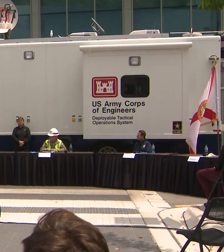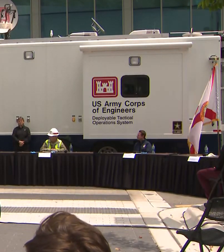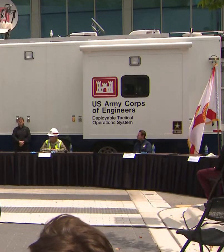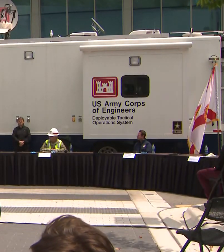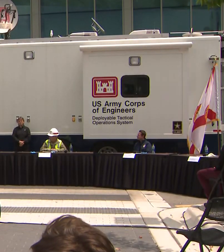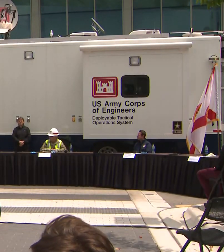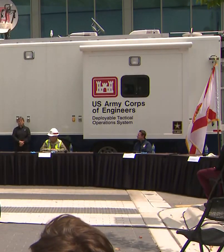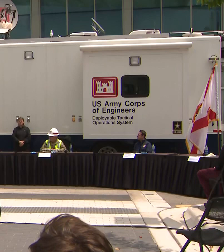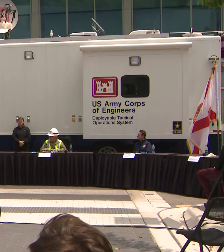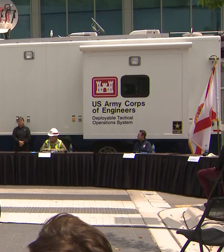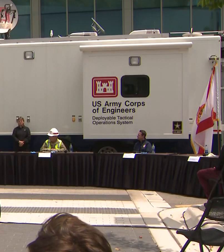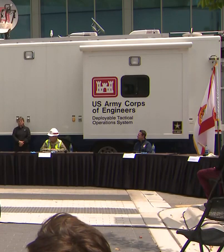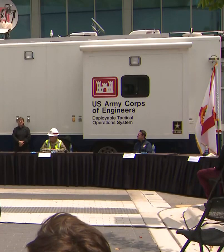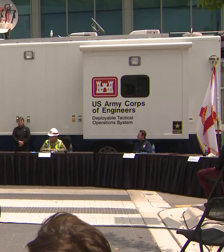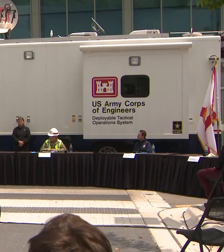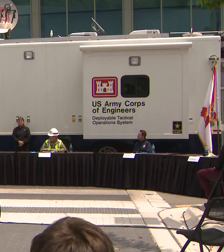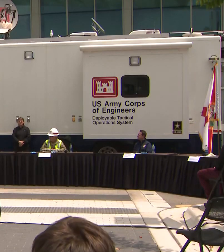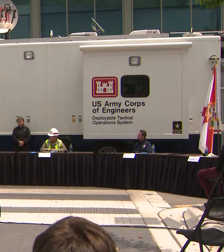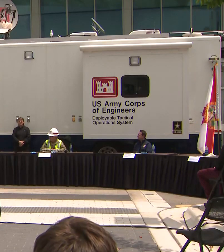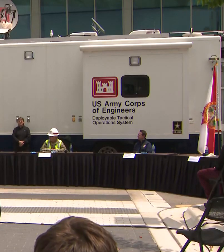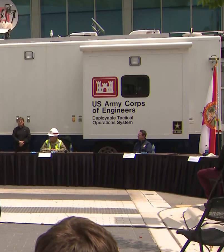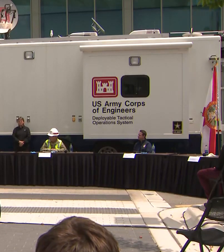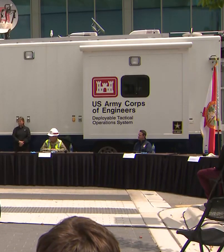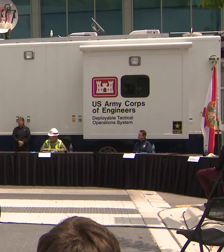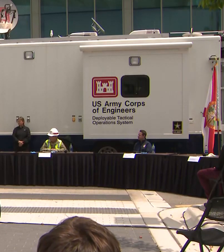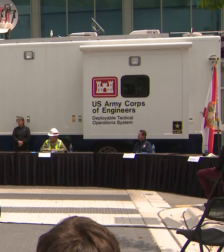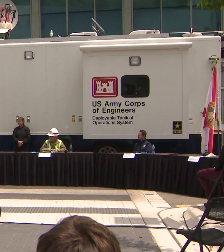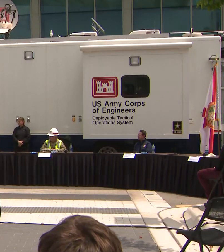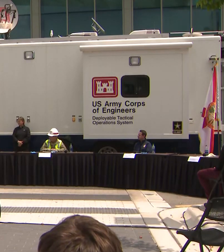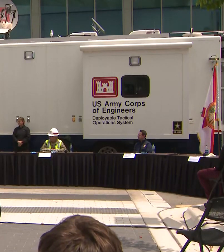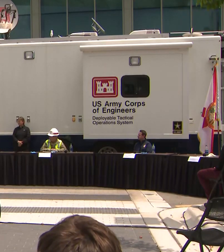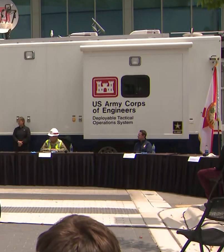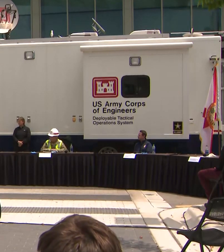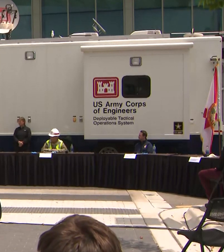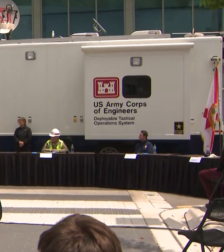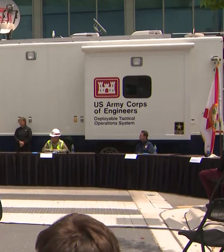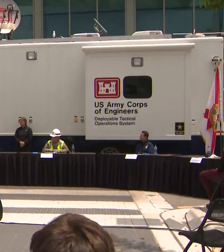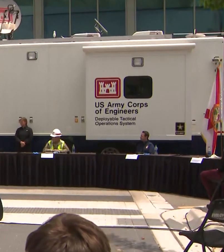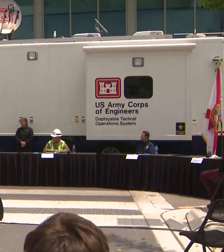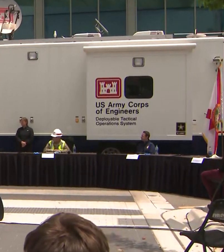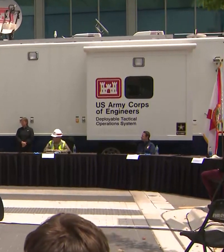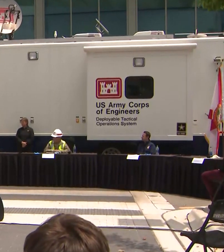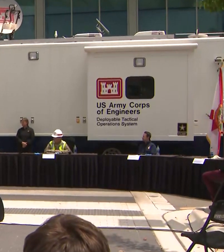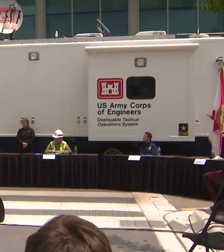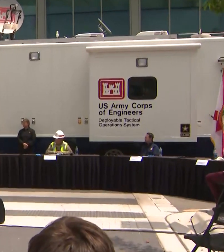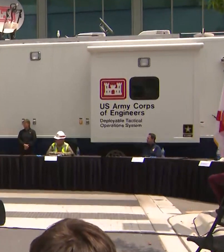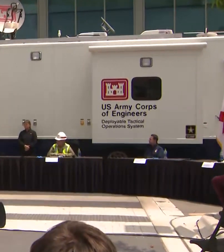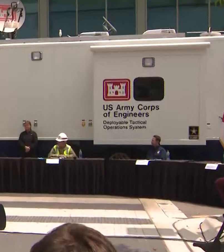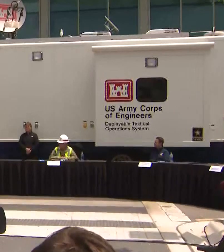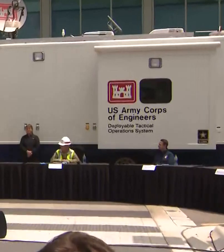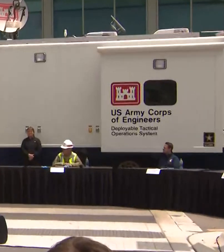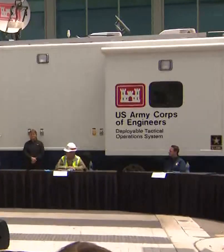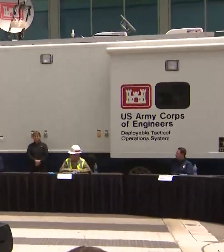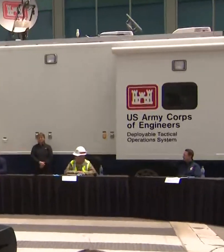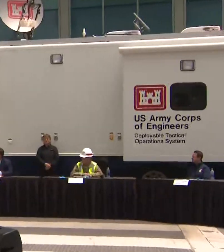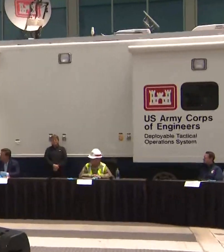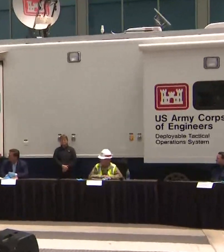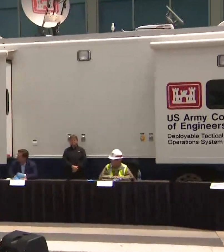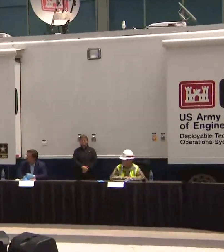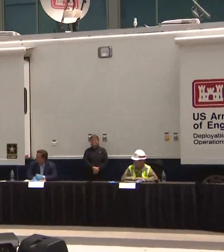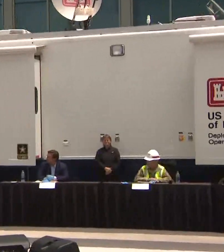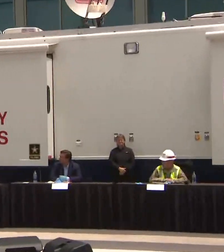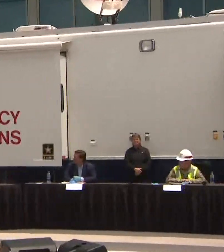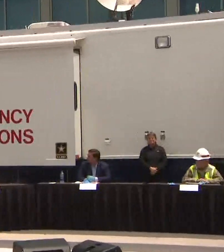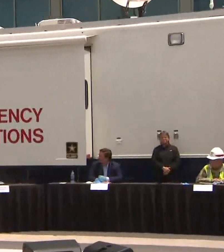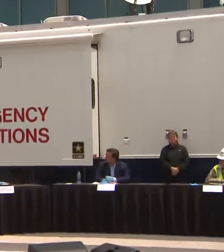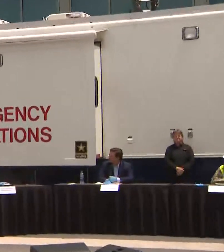masks or not? So if you give an order, you have to give an order that everyone can complete. And we know that there many masks